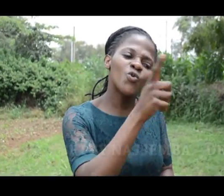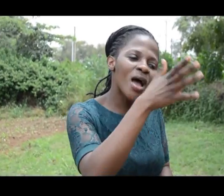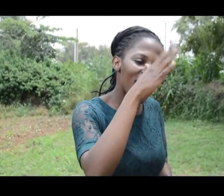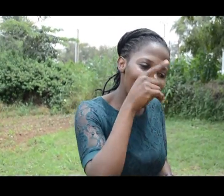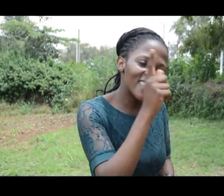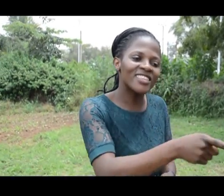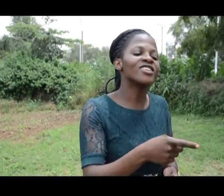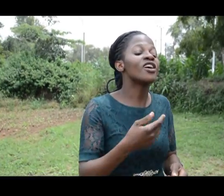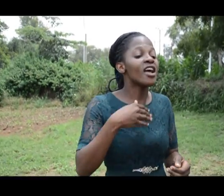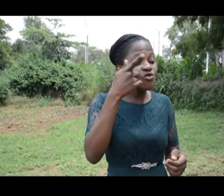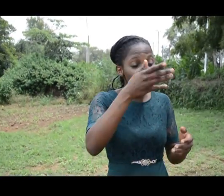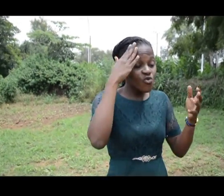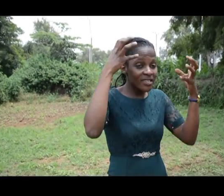So whatever they can do, I can do.